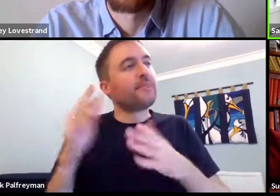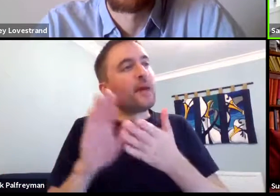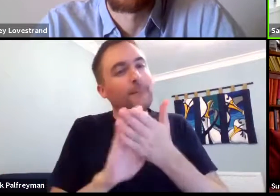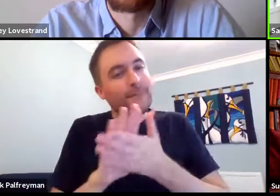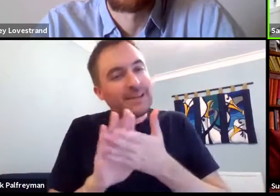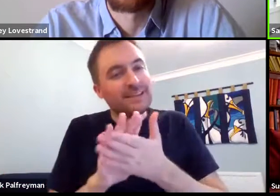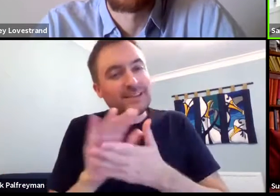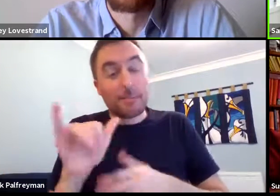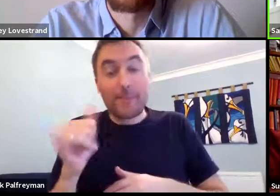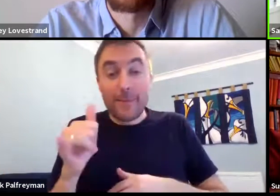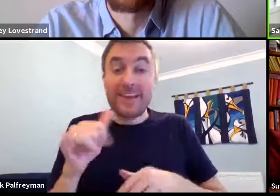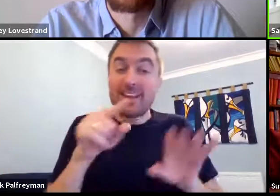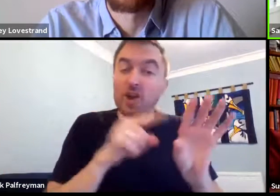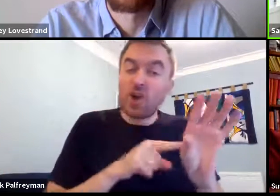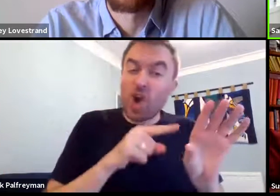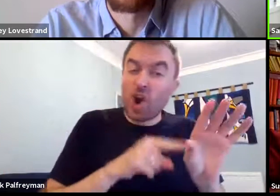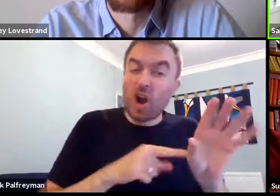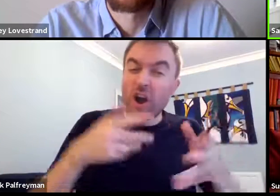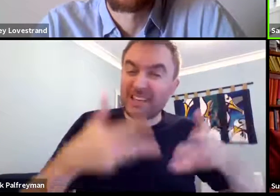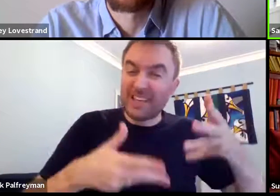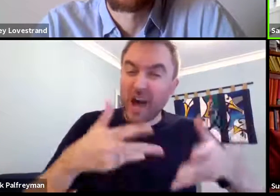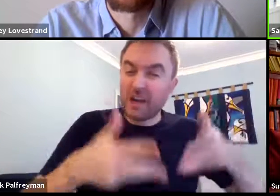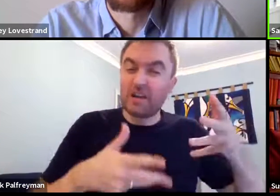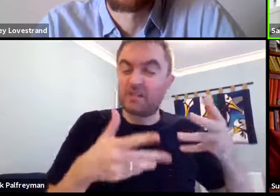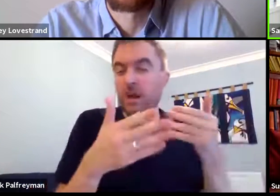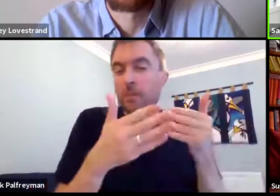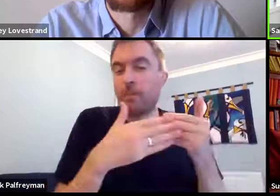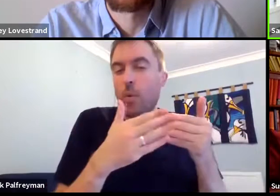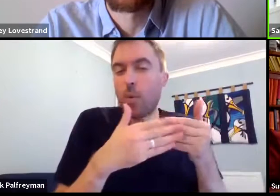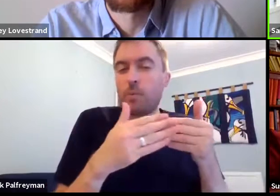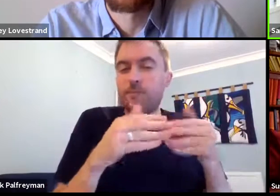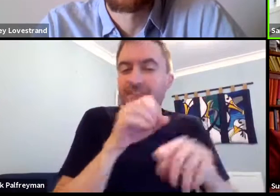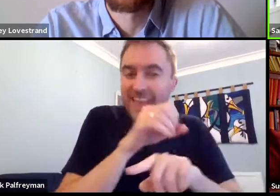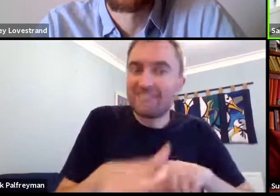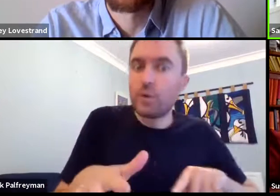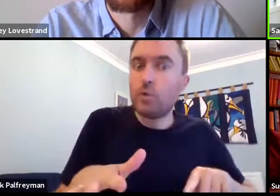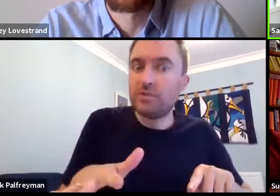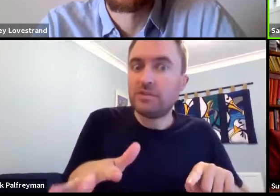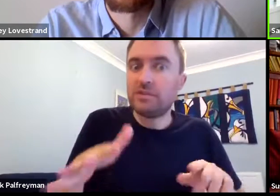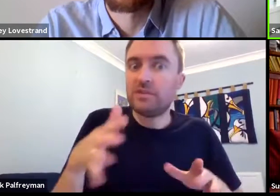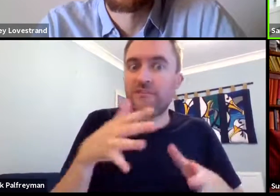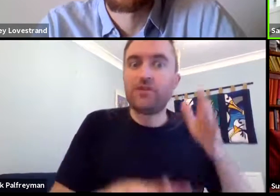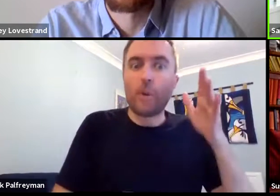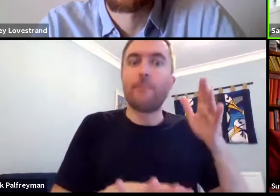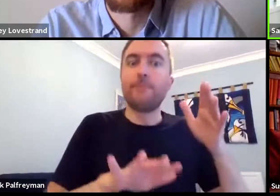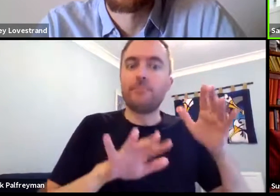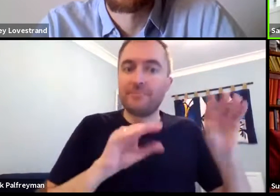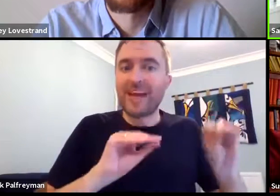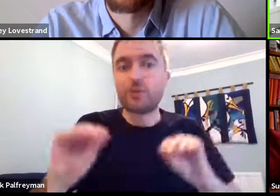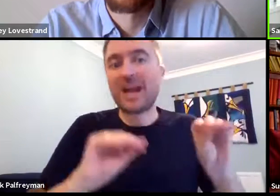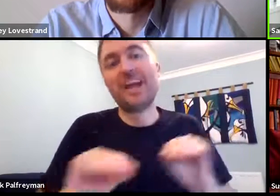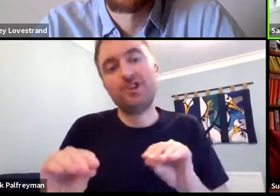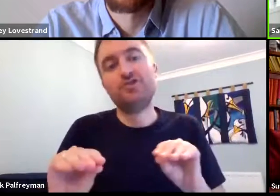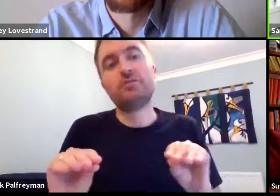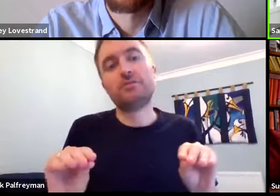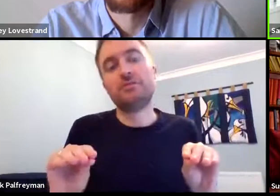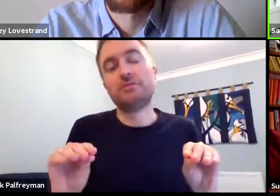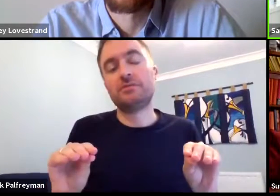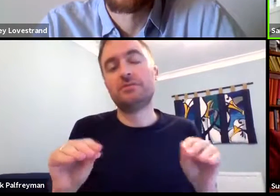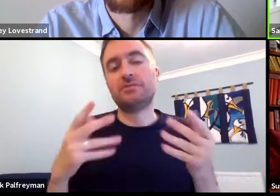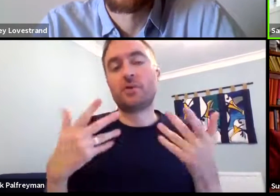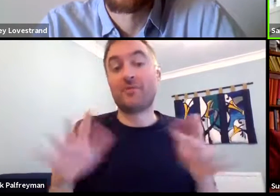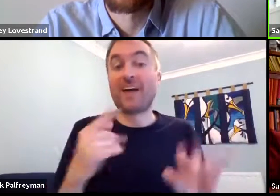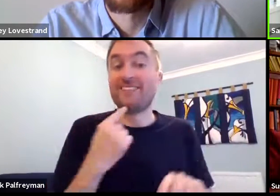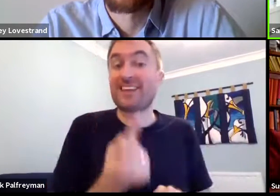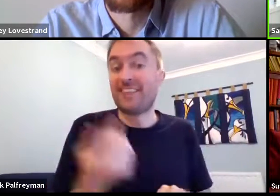So I think it meant that maybe young sign language users were more influenced by